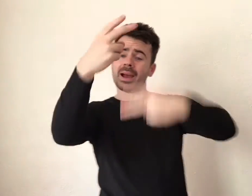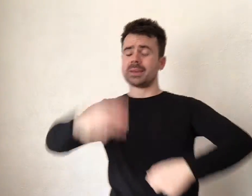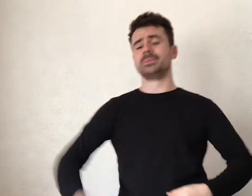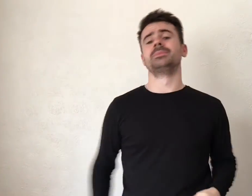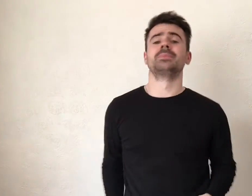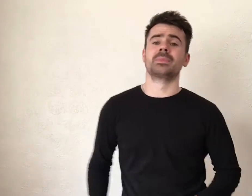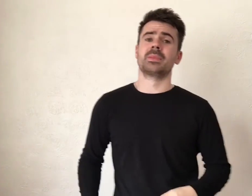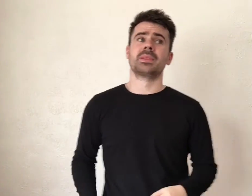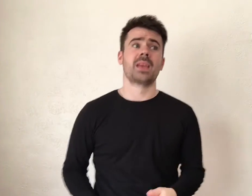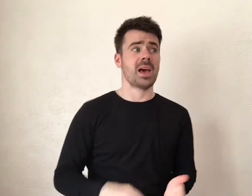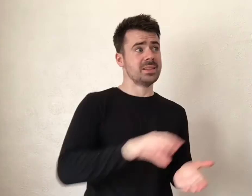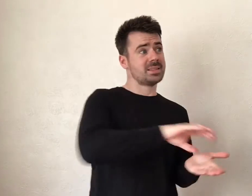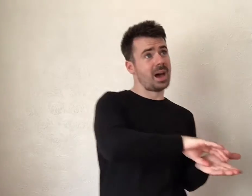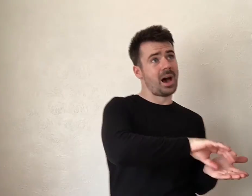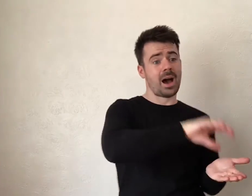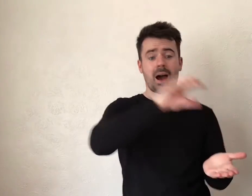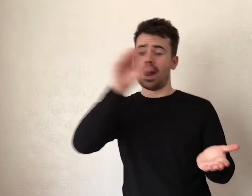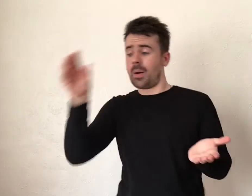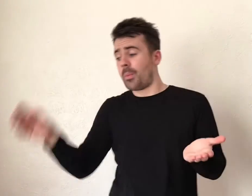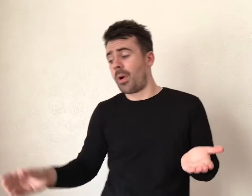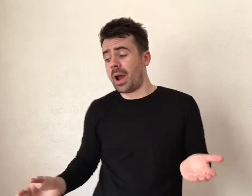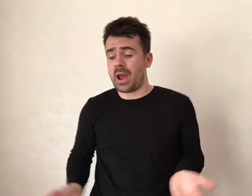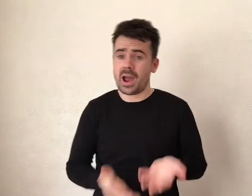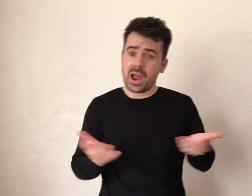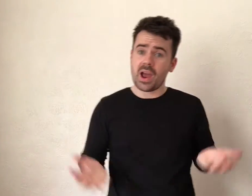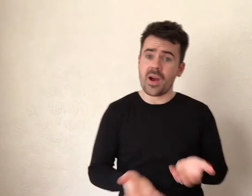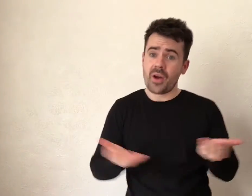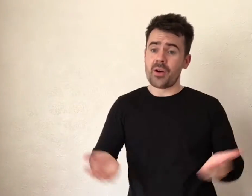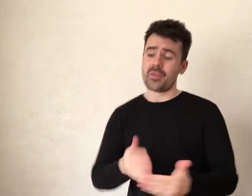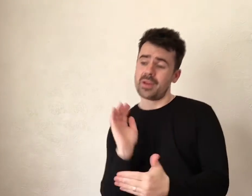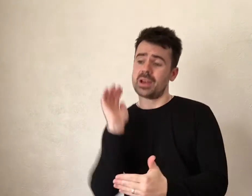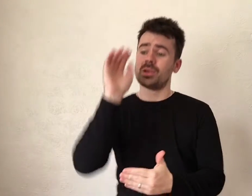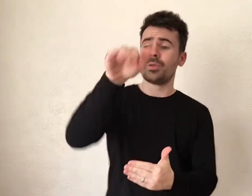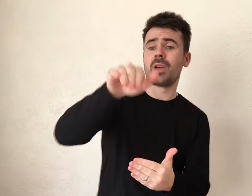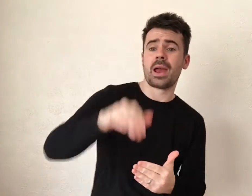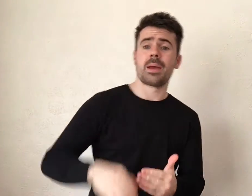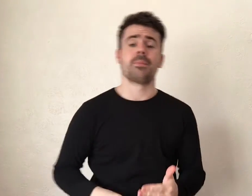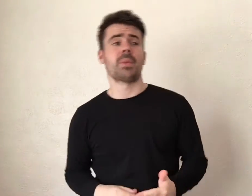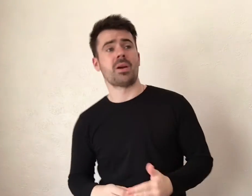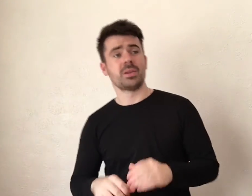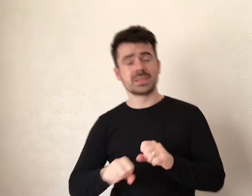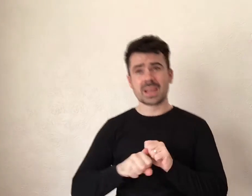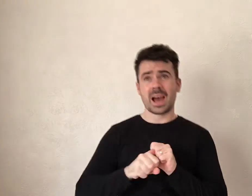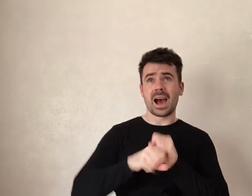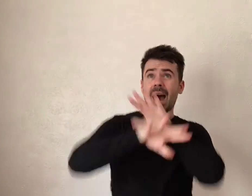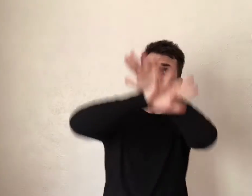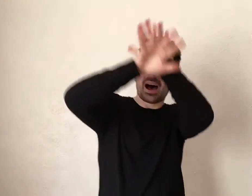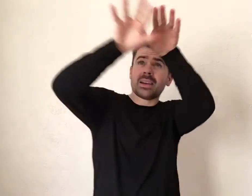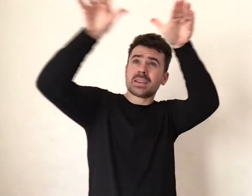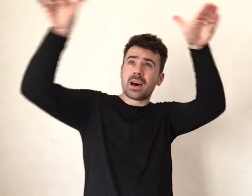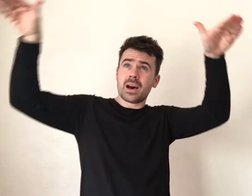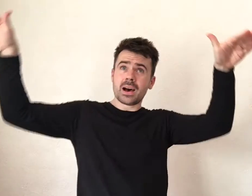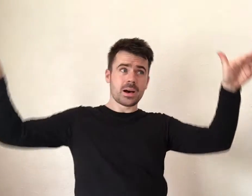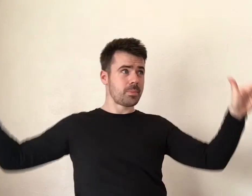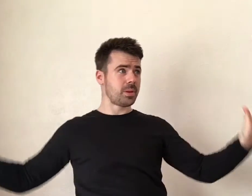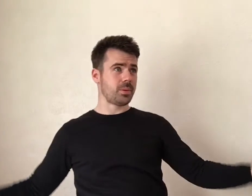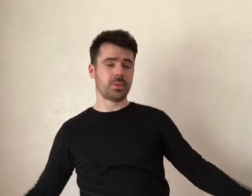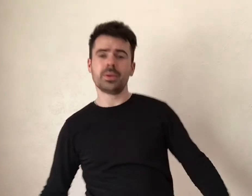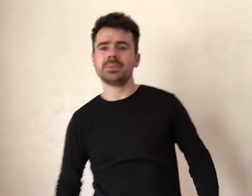Somewhere over the rainbow's eyes are blue